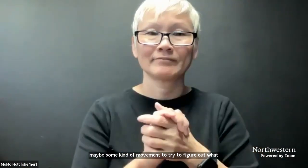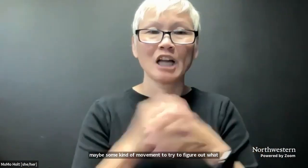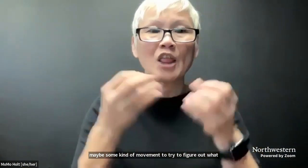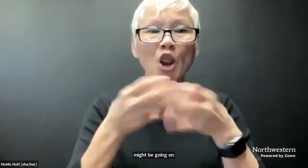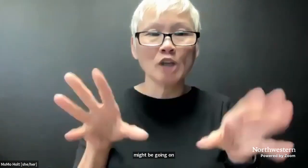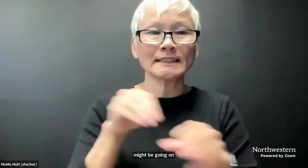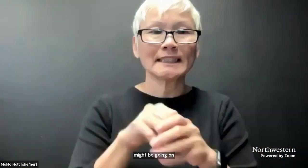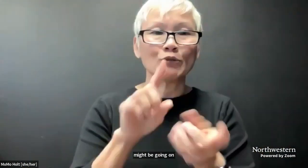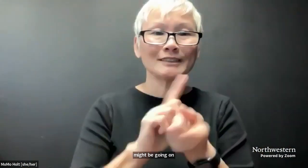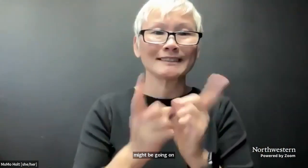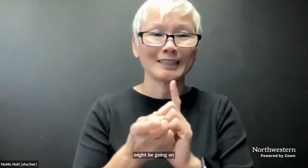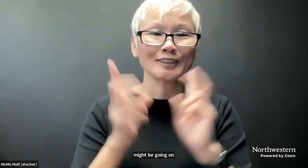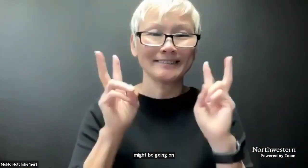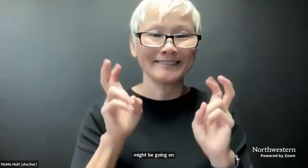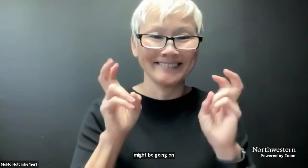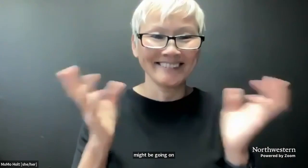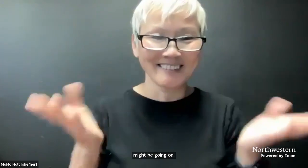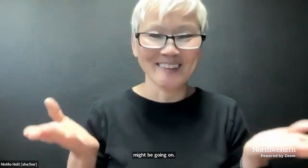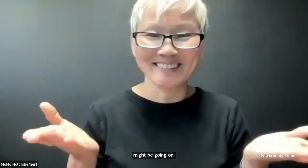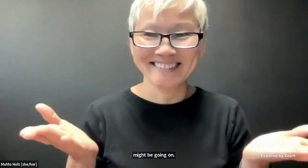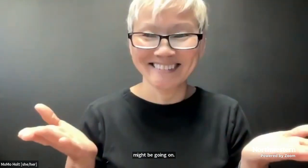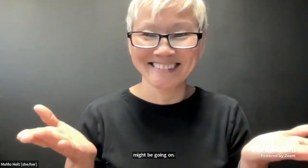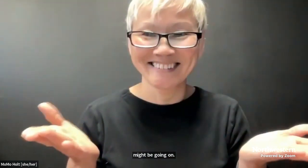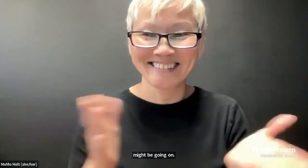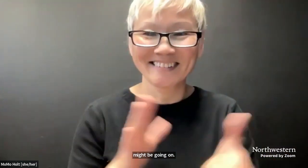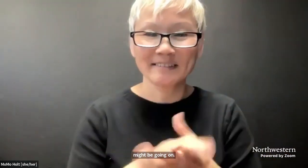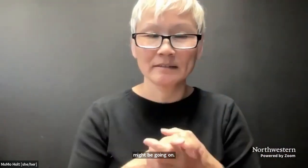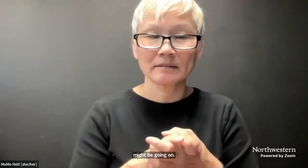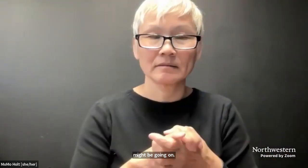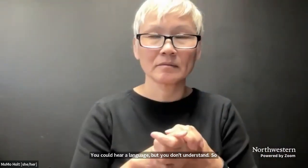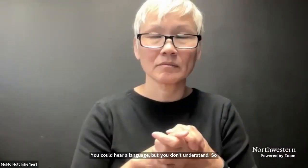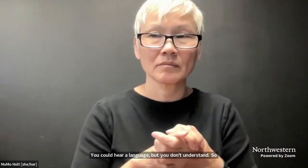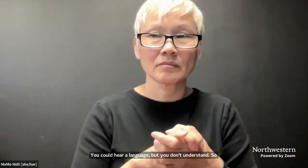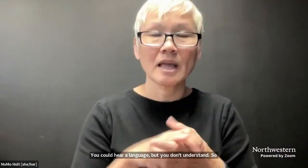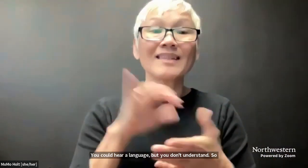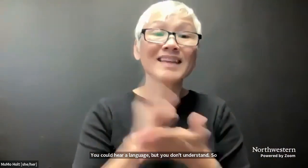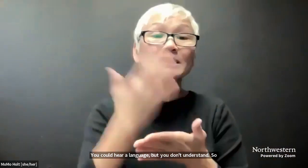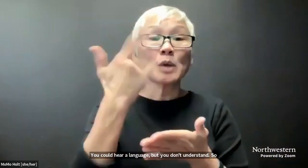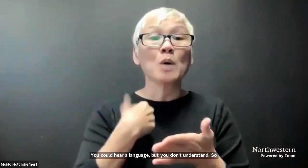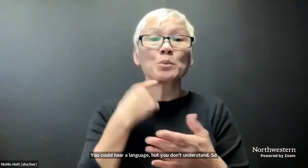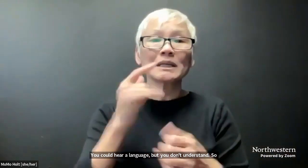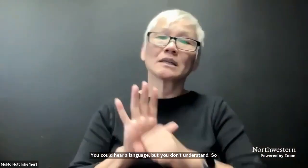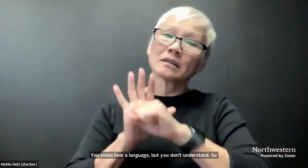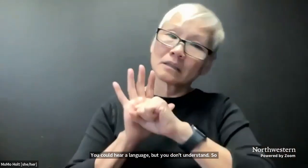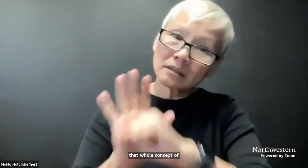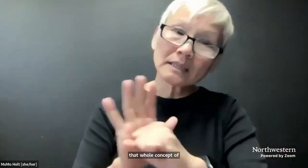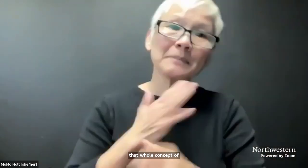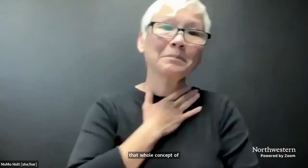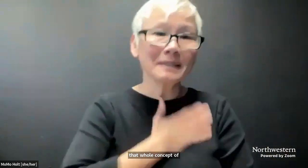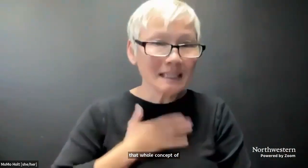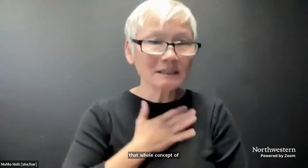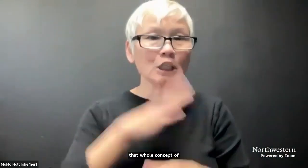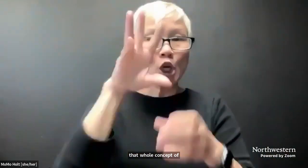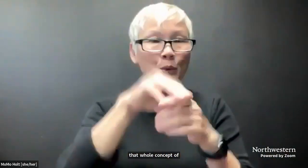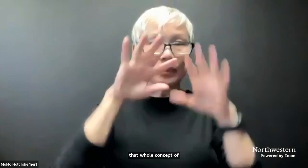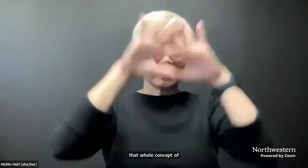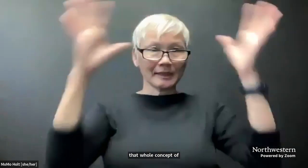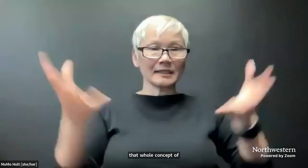You could hear a language, but you don't understand. So that whole concept of loss in translation, that was a perfect example.